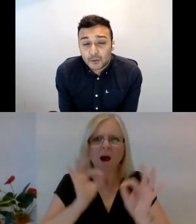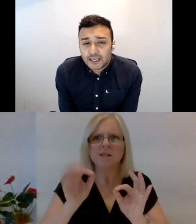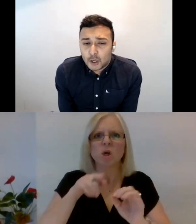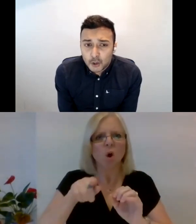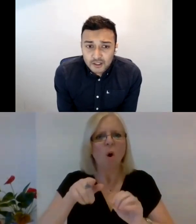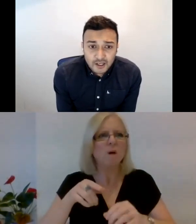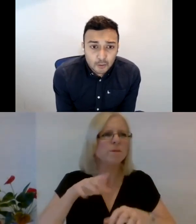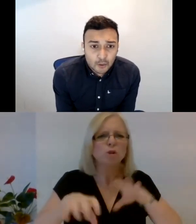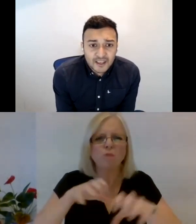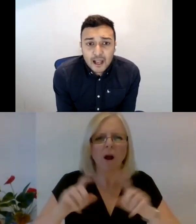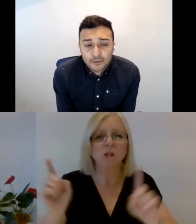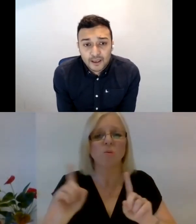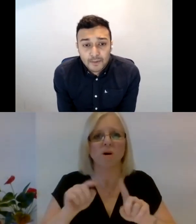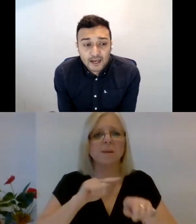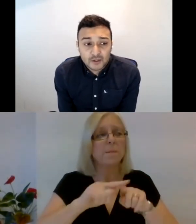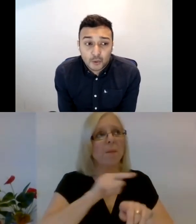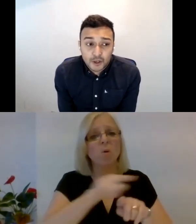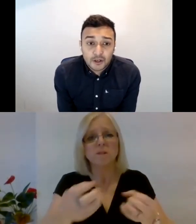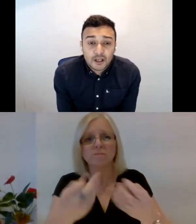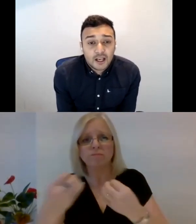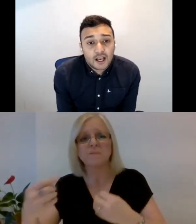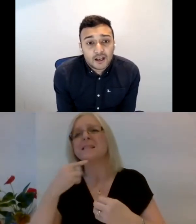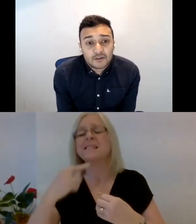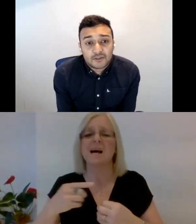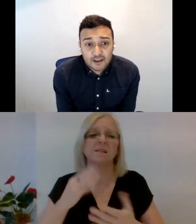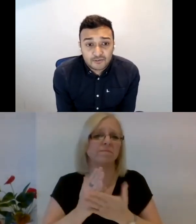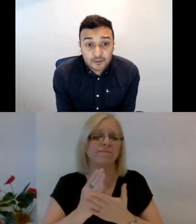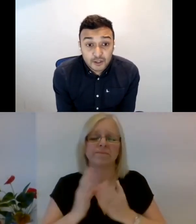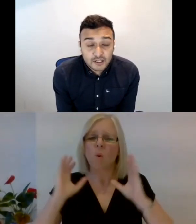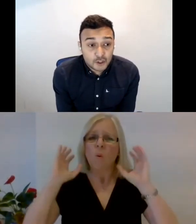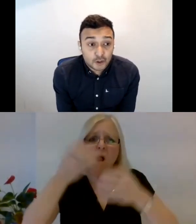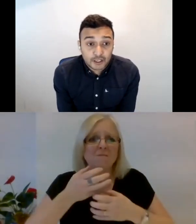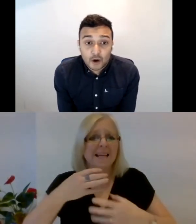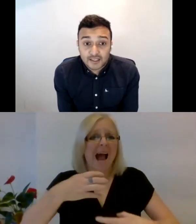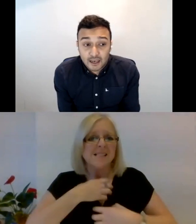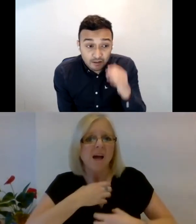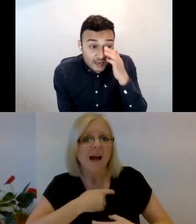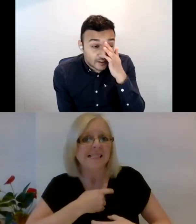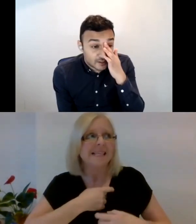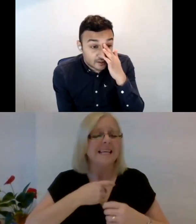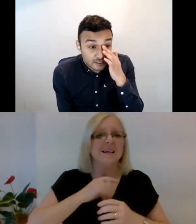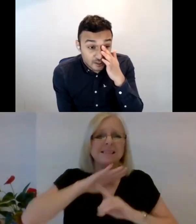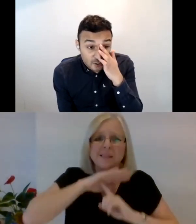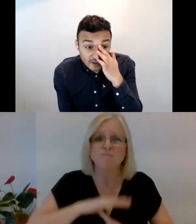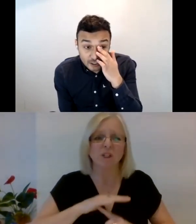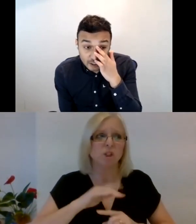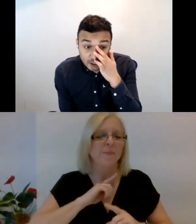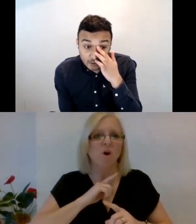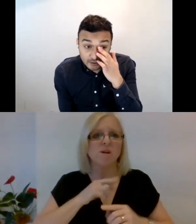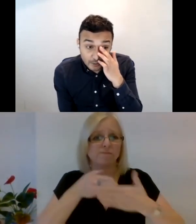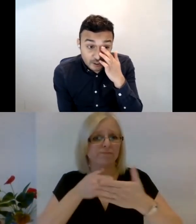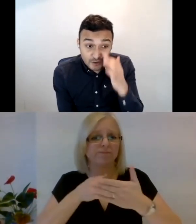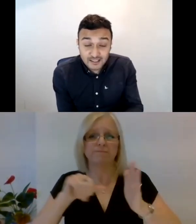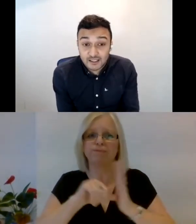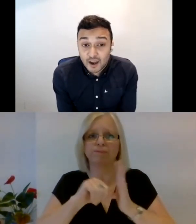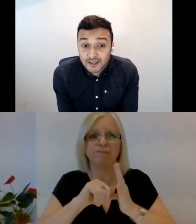and we looked at what the health impacts were, uh, for the deaf community during lockdown. And the survey actually